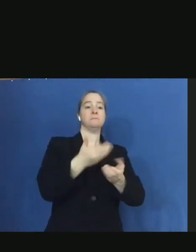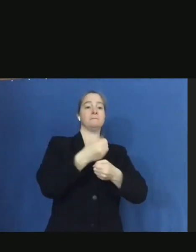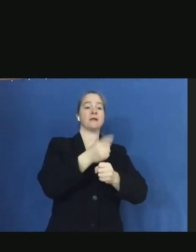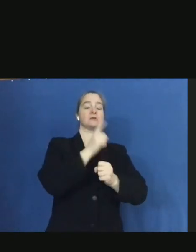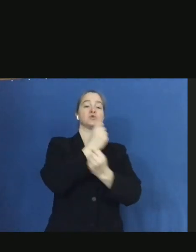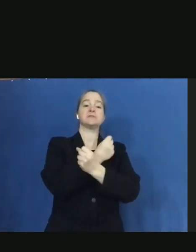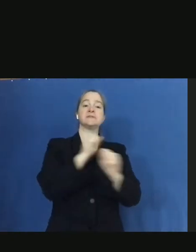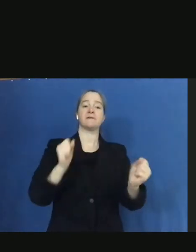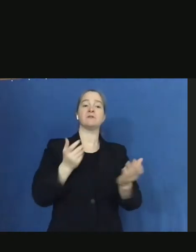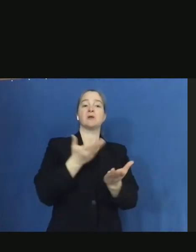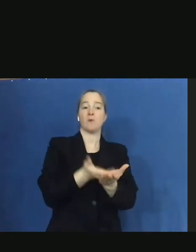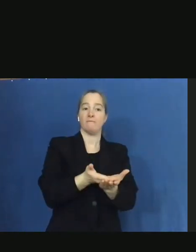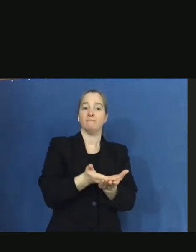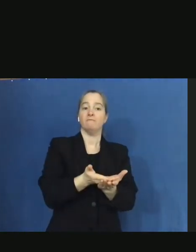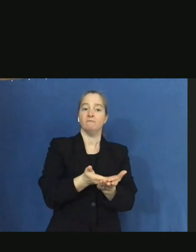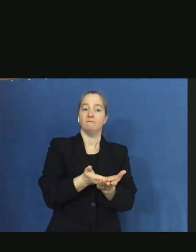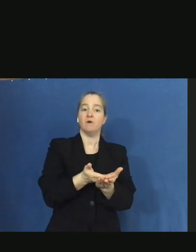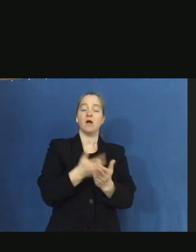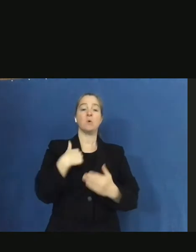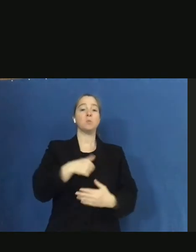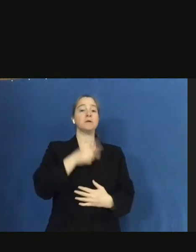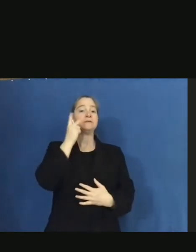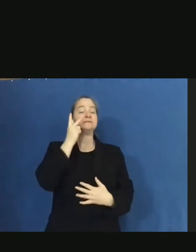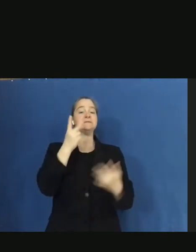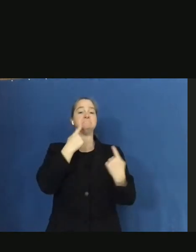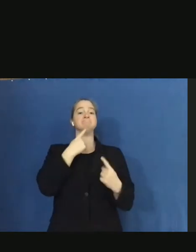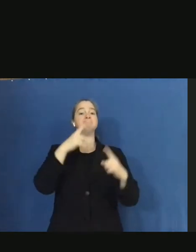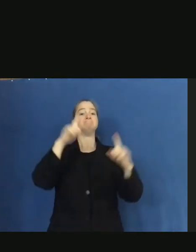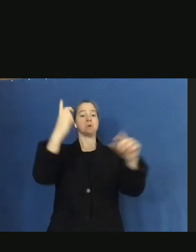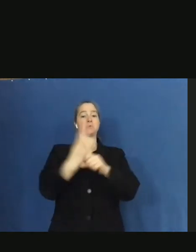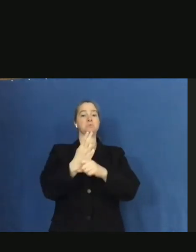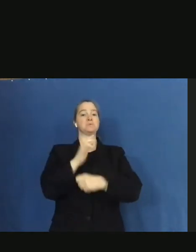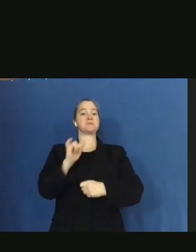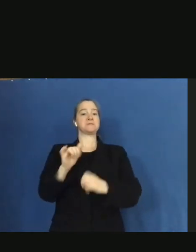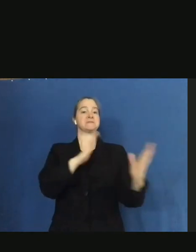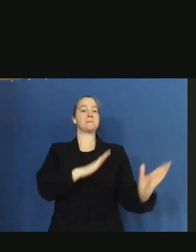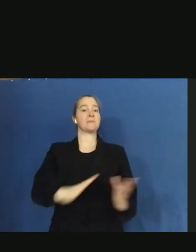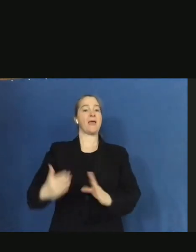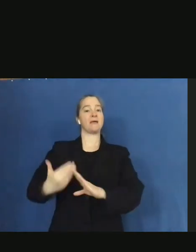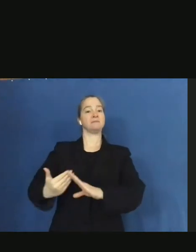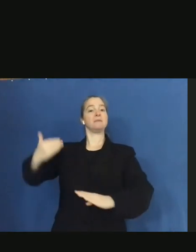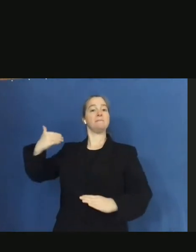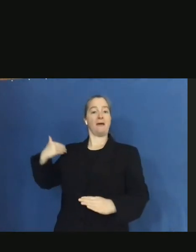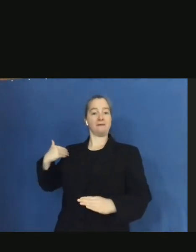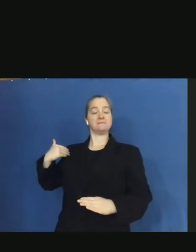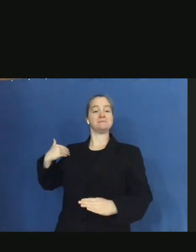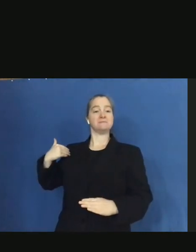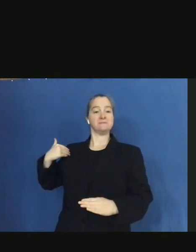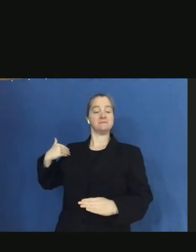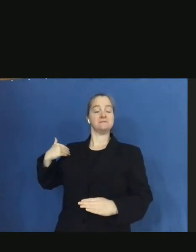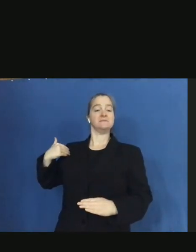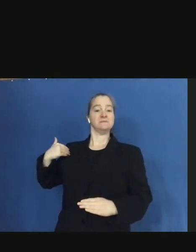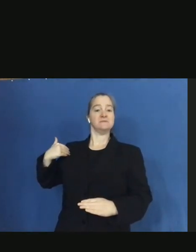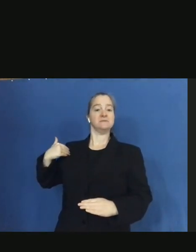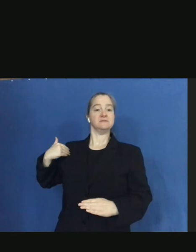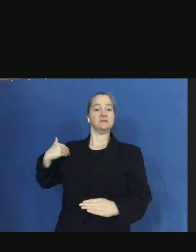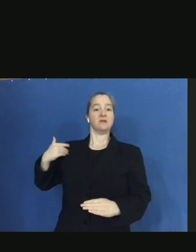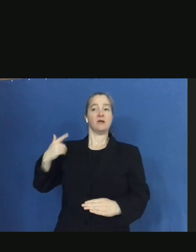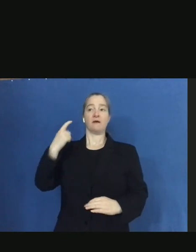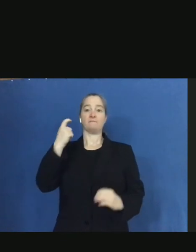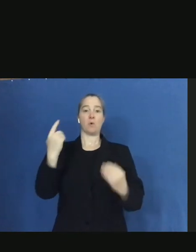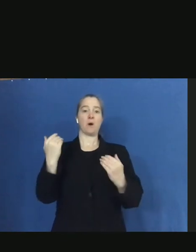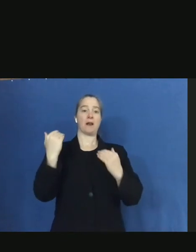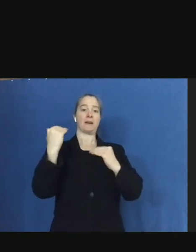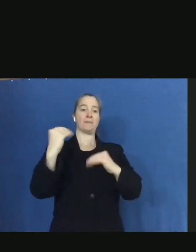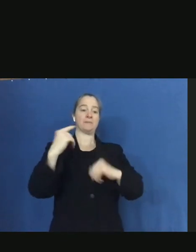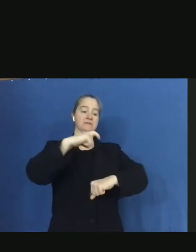We've seen great success when implementing this strategy in the past relative to limited time travel restrictions,